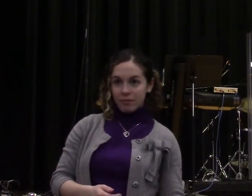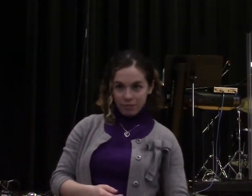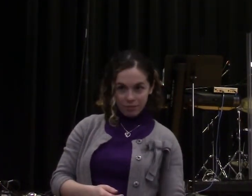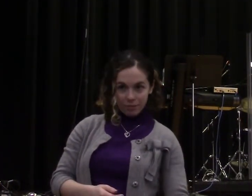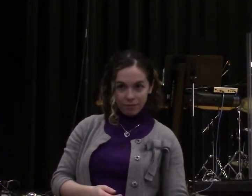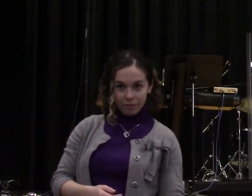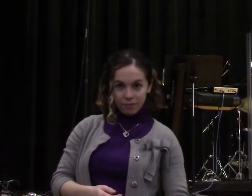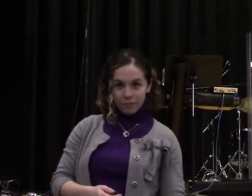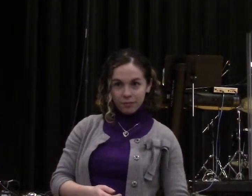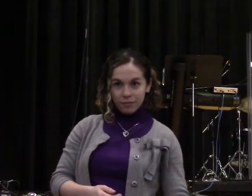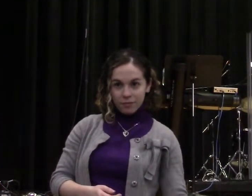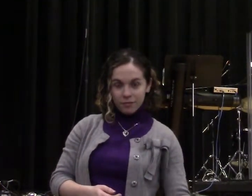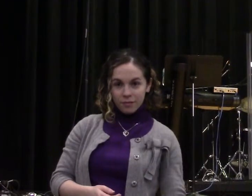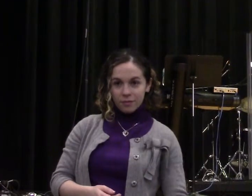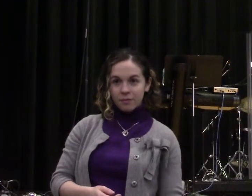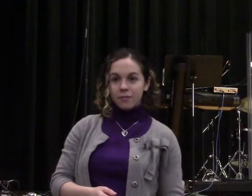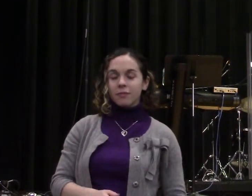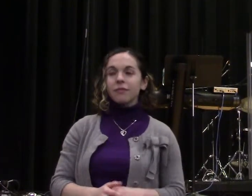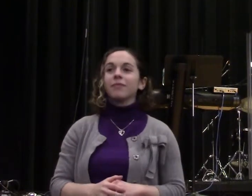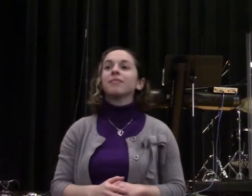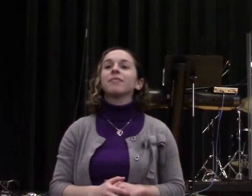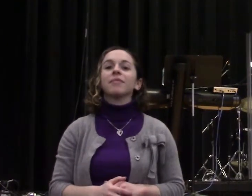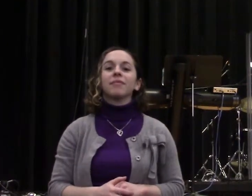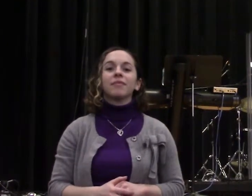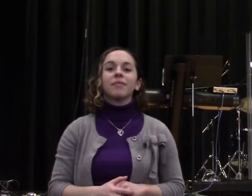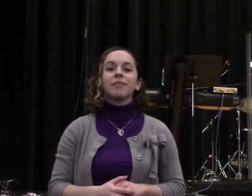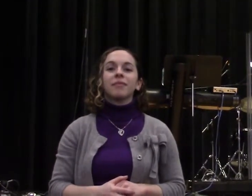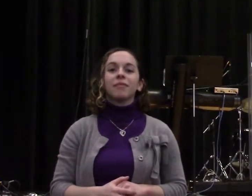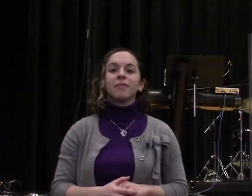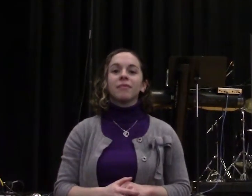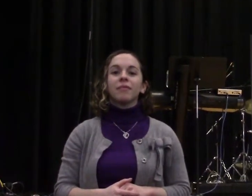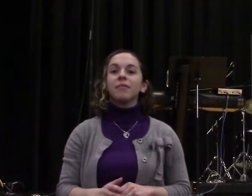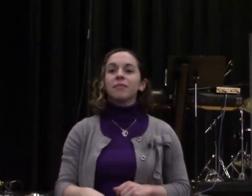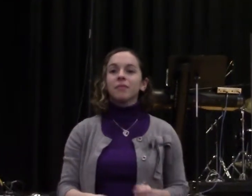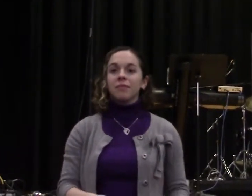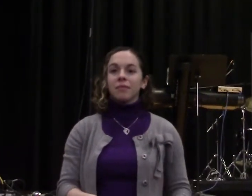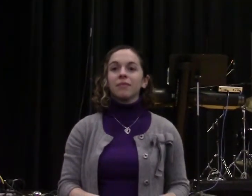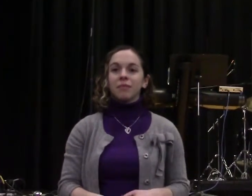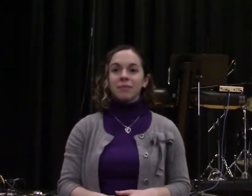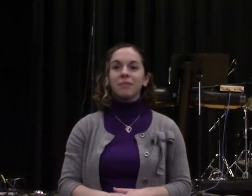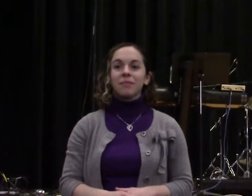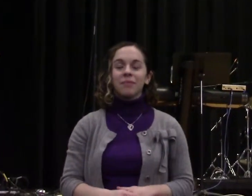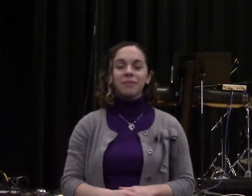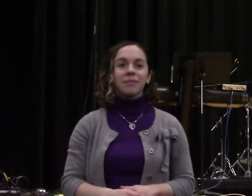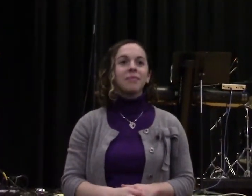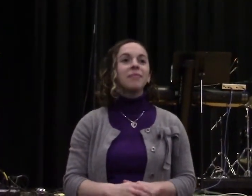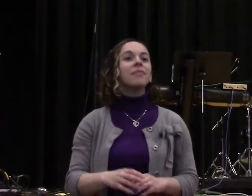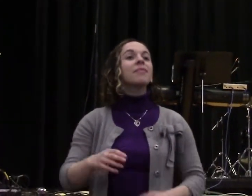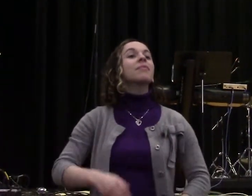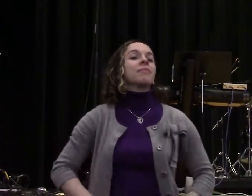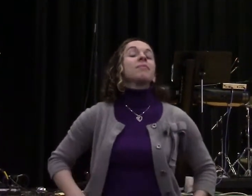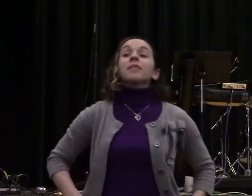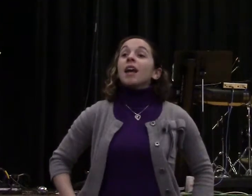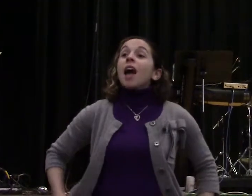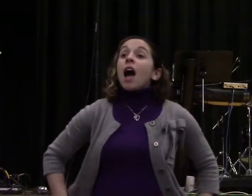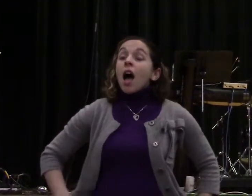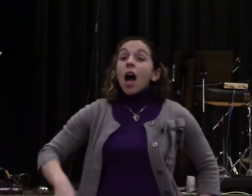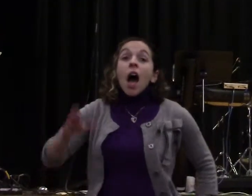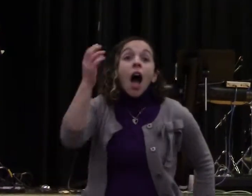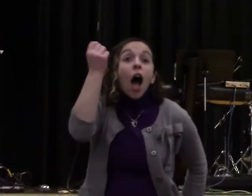was doing fine before God says it's not good for you to be alone. He had so much less stress. Now, am I making